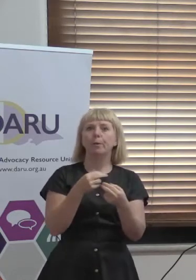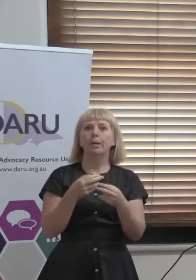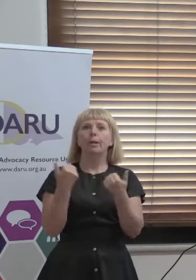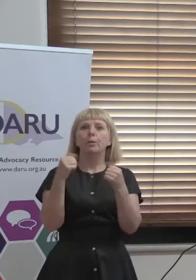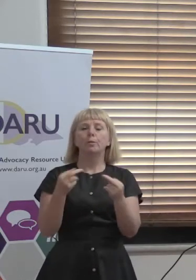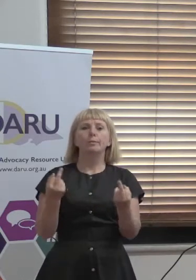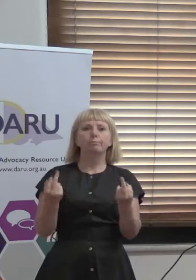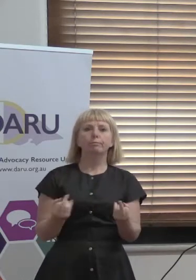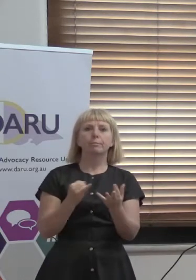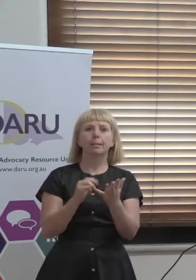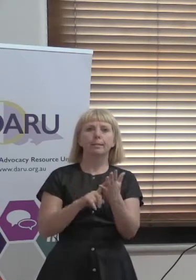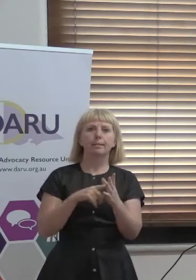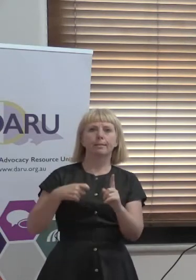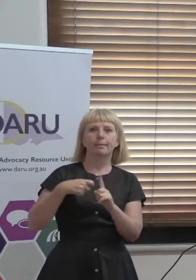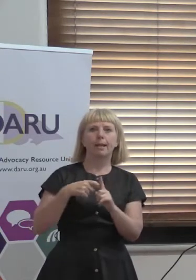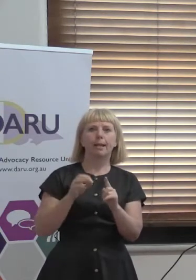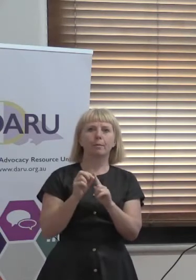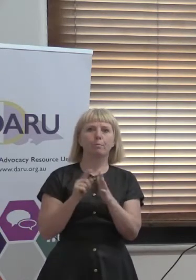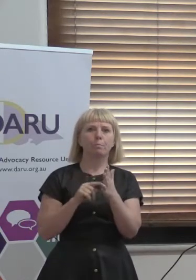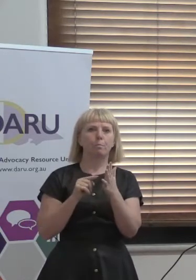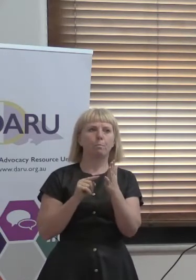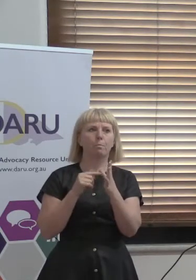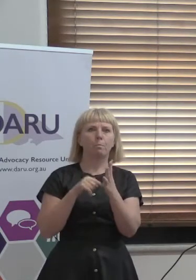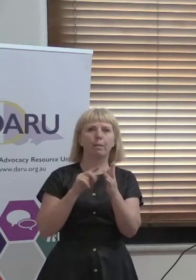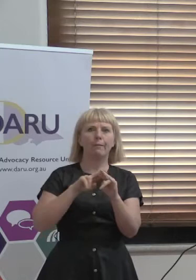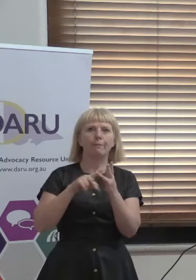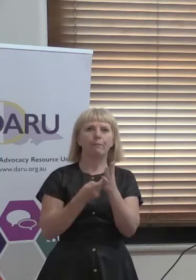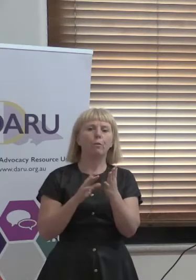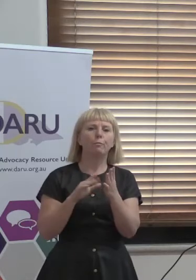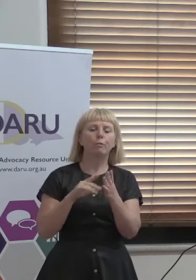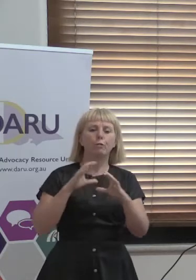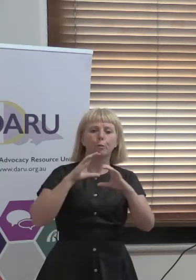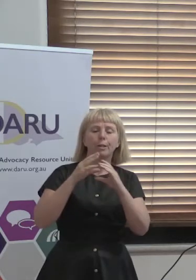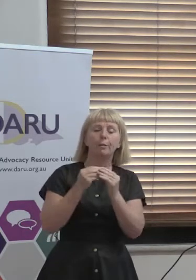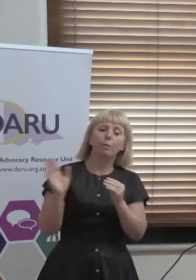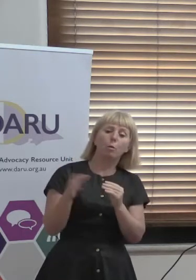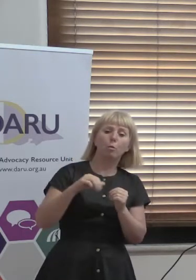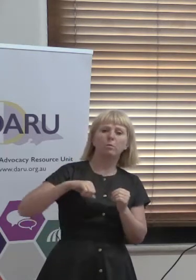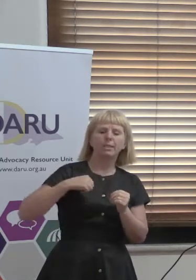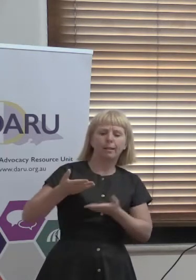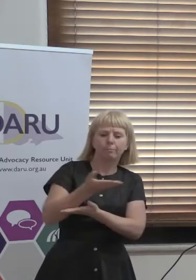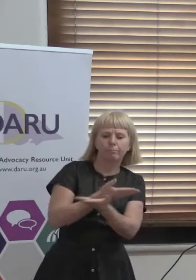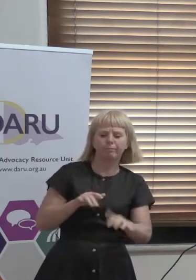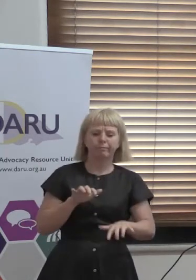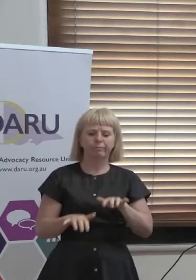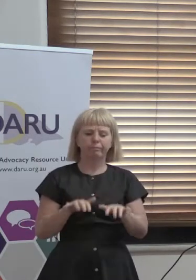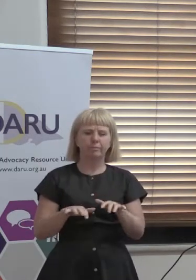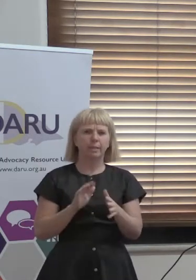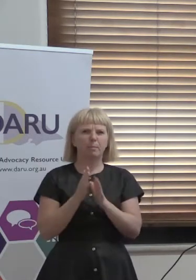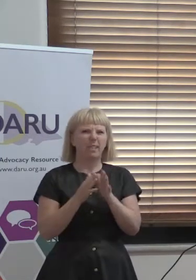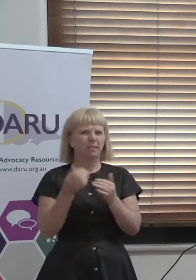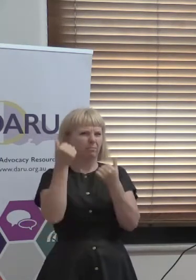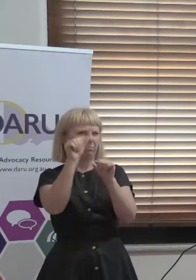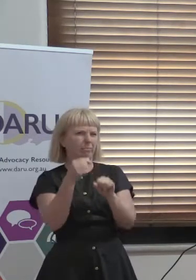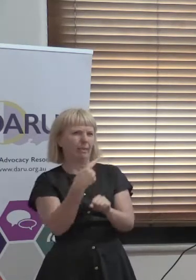organisation just to communicate amongst our staff. So I'm familiar with the way that it works, but you mentioned